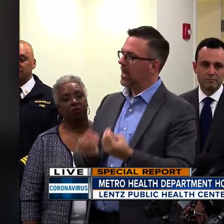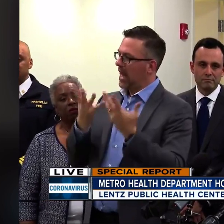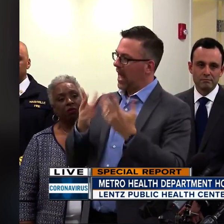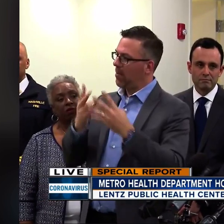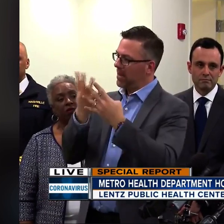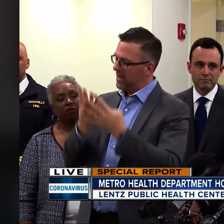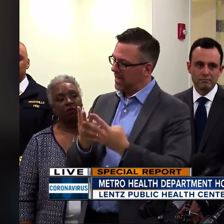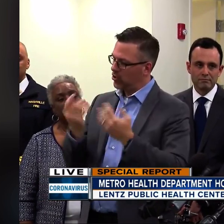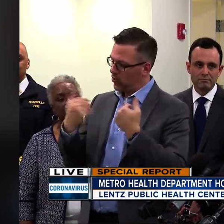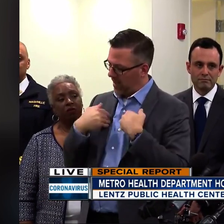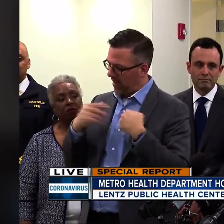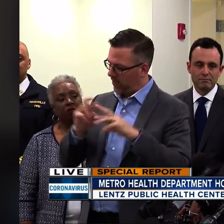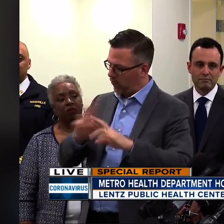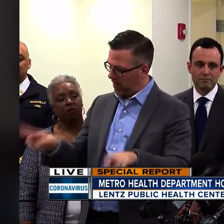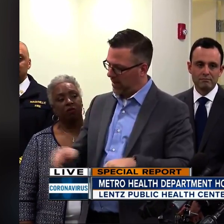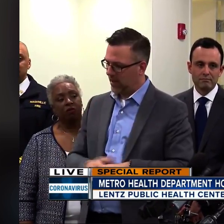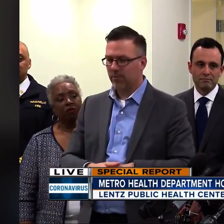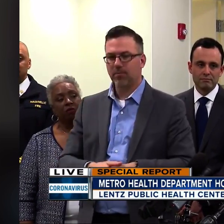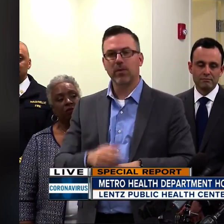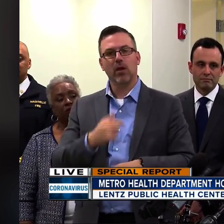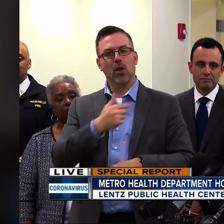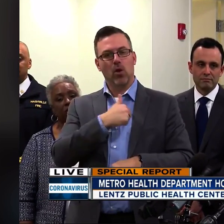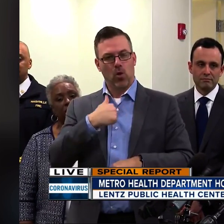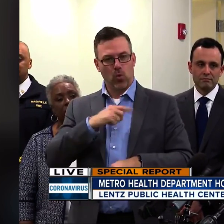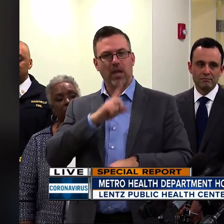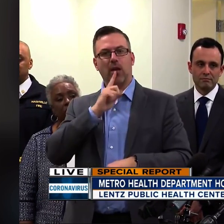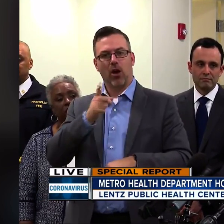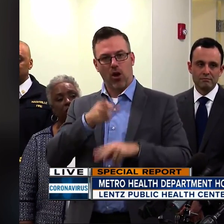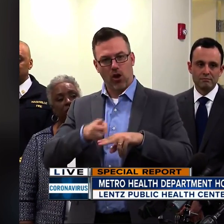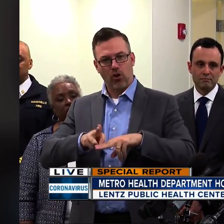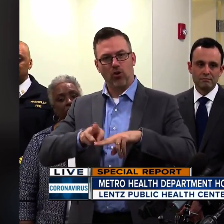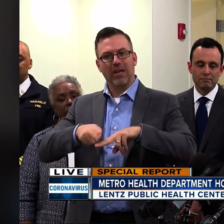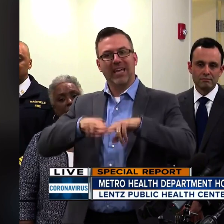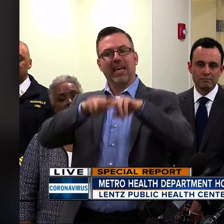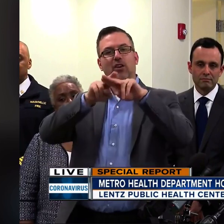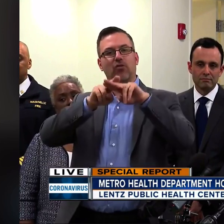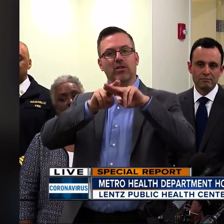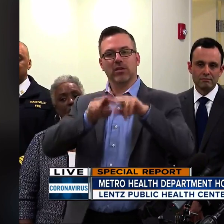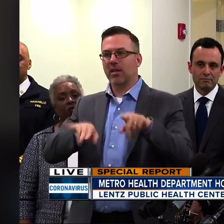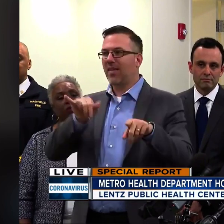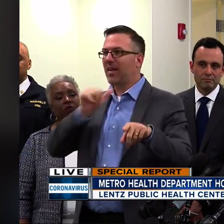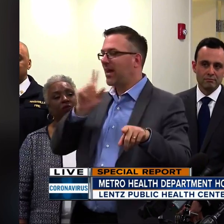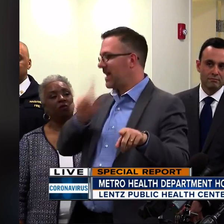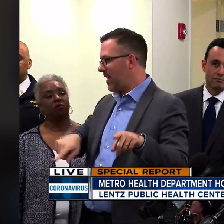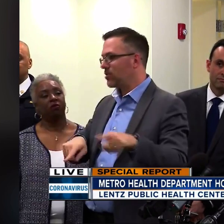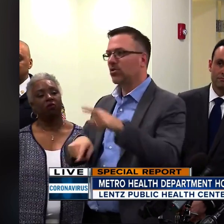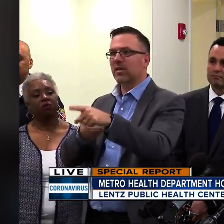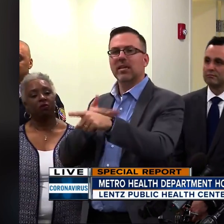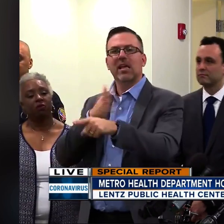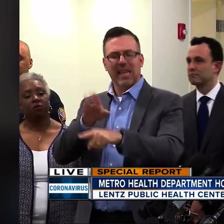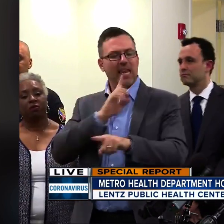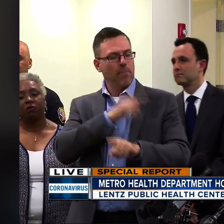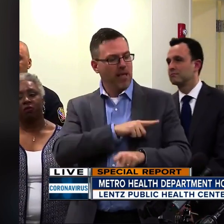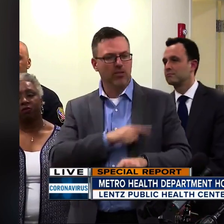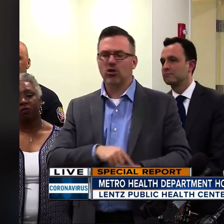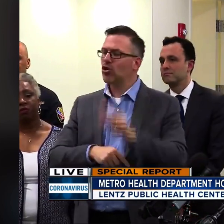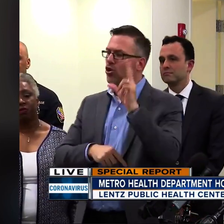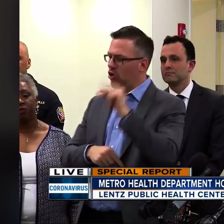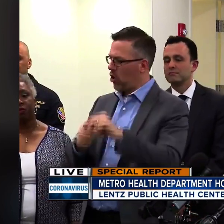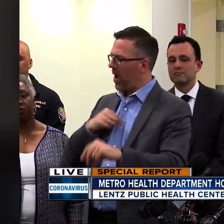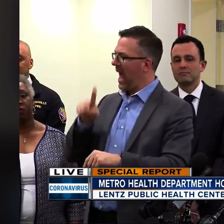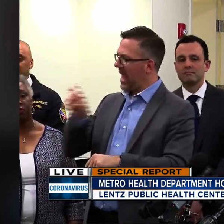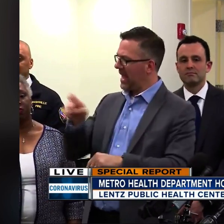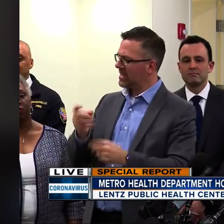can you do? We are rapidly increasing the number. That's not an answer. Sir, let him answer the question. No, I've asked the question,